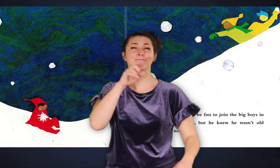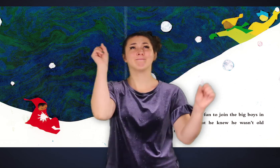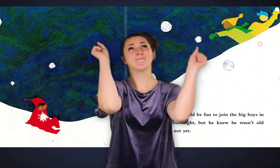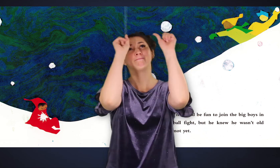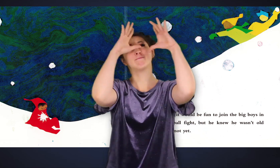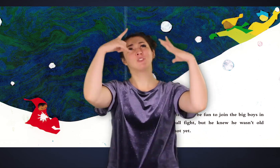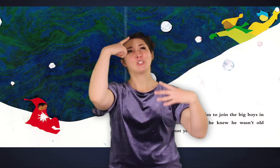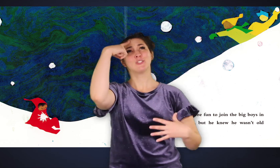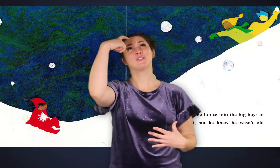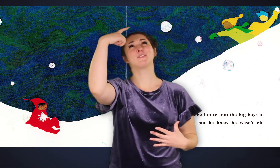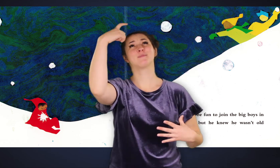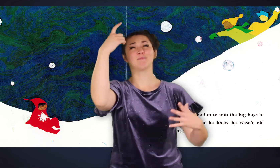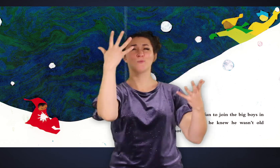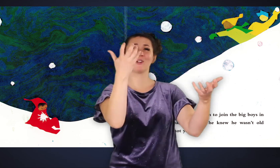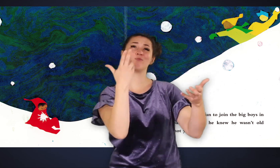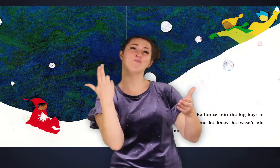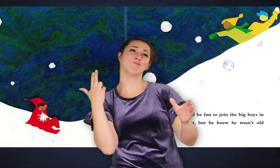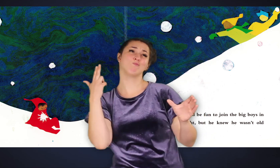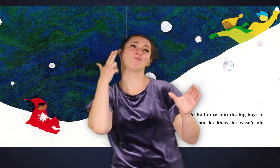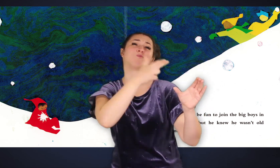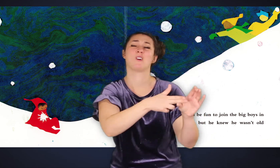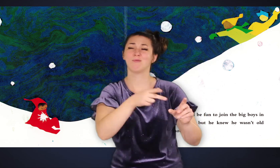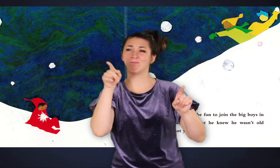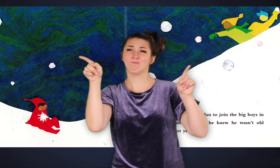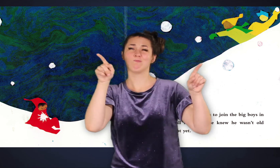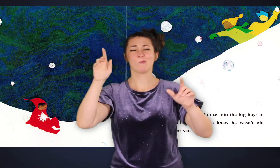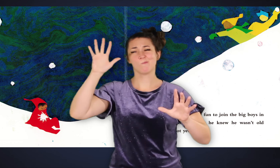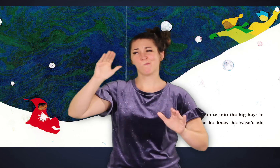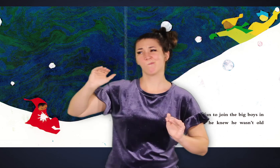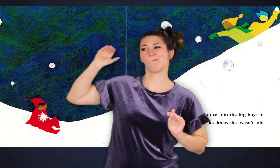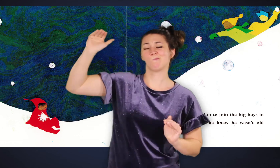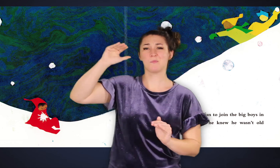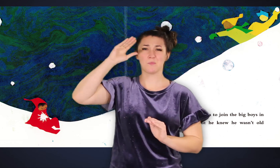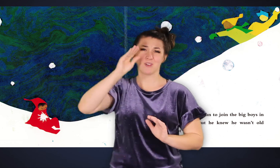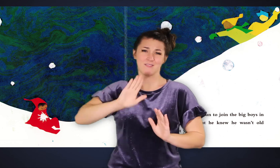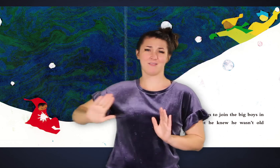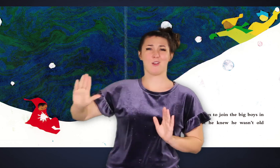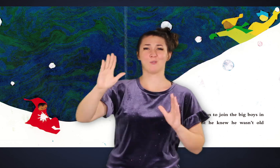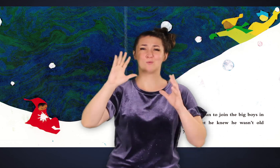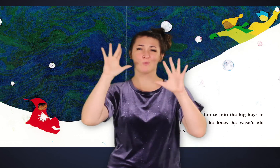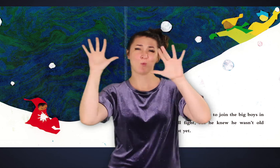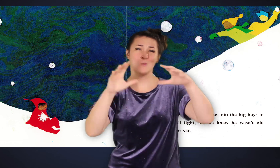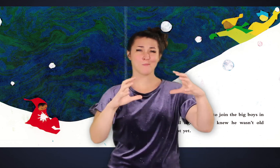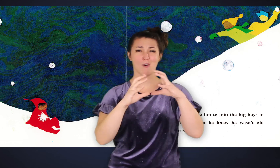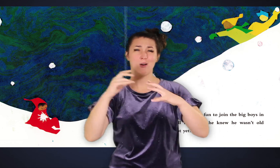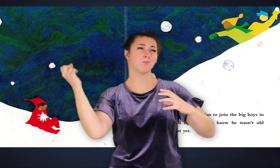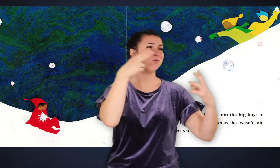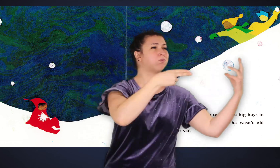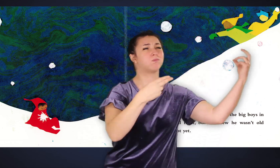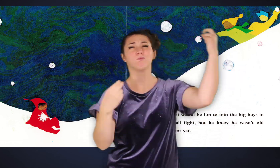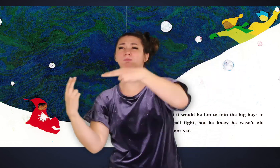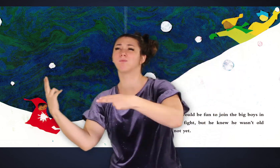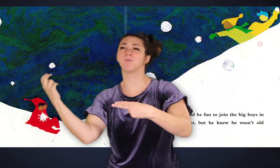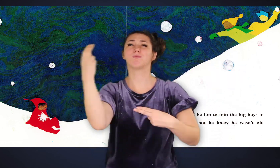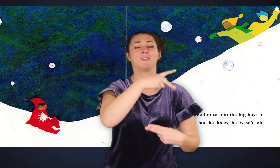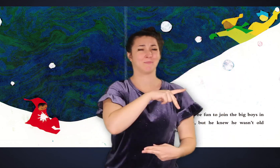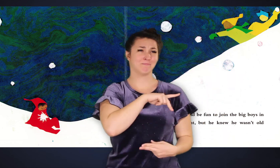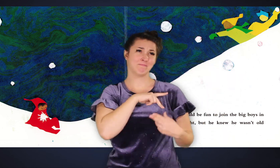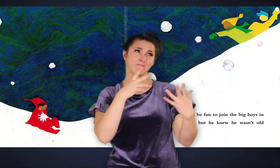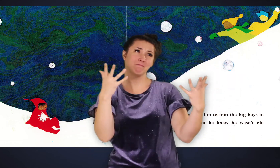He thought it would be fun to join the big boys in their snowball fight. But he knew he wasn't old